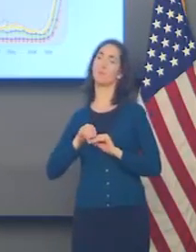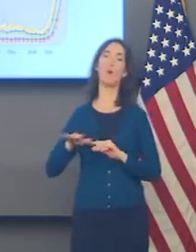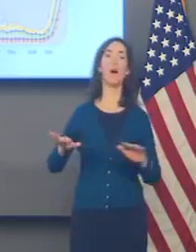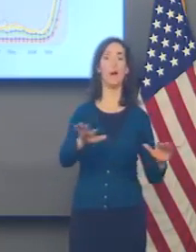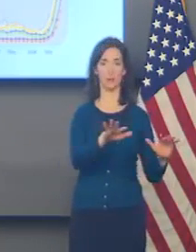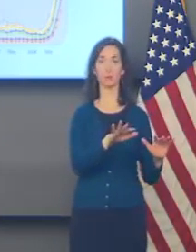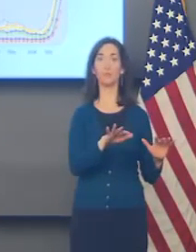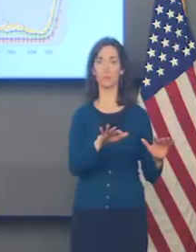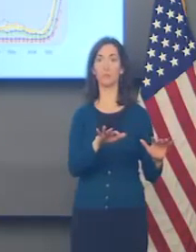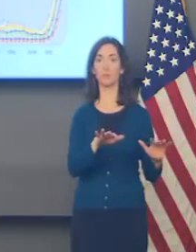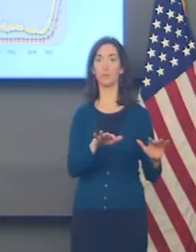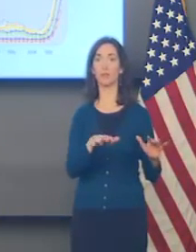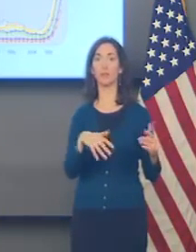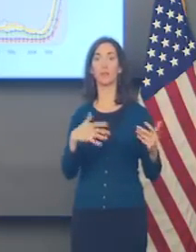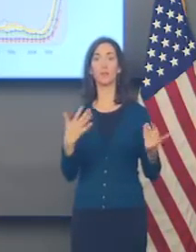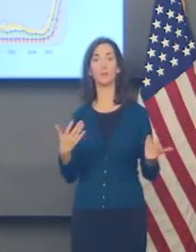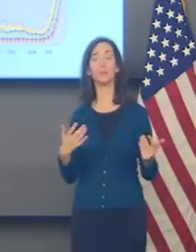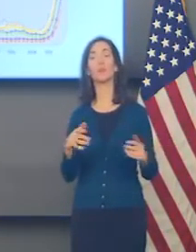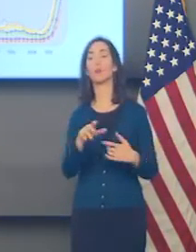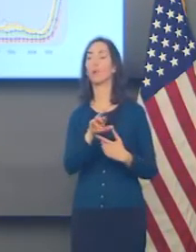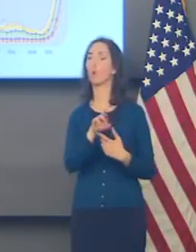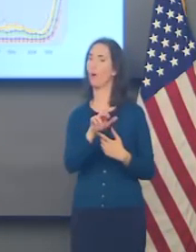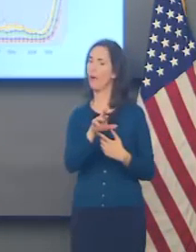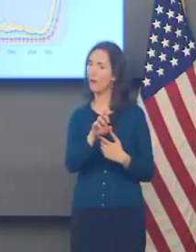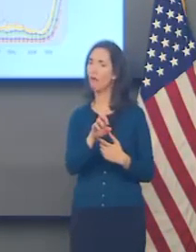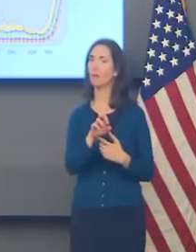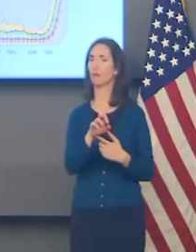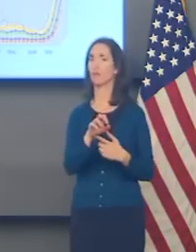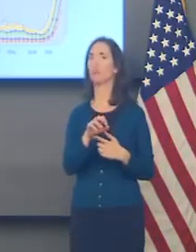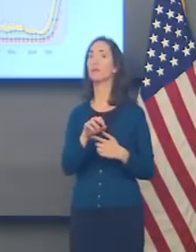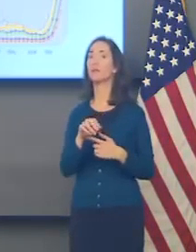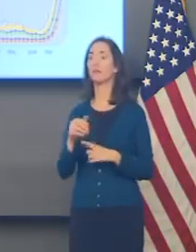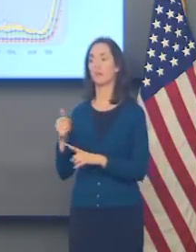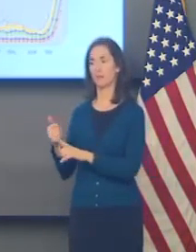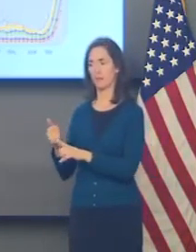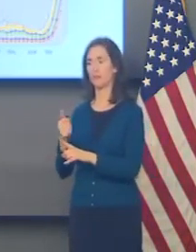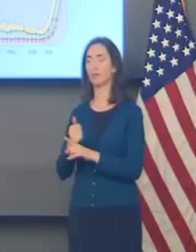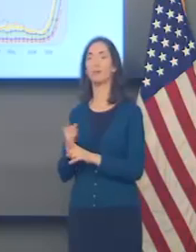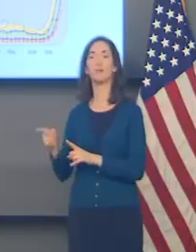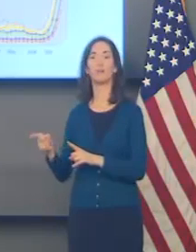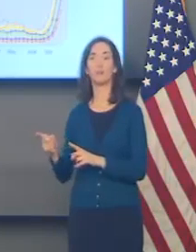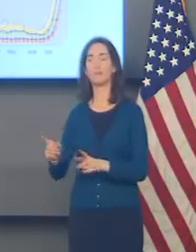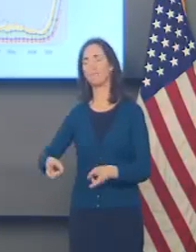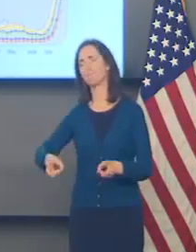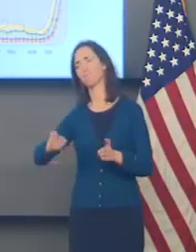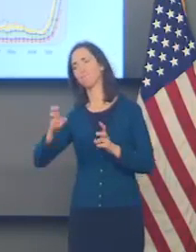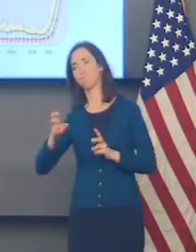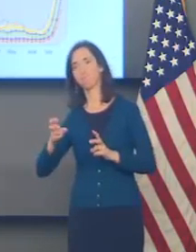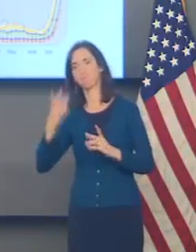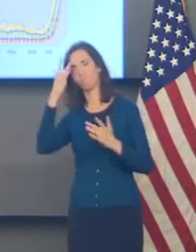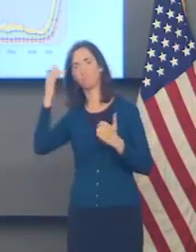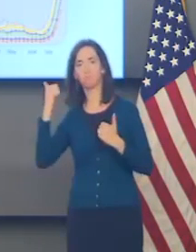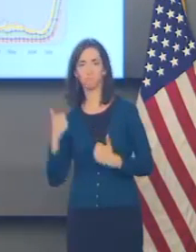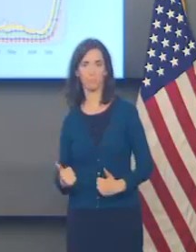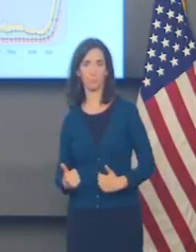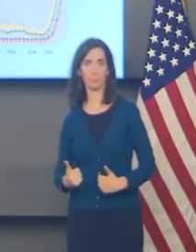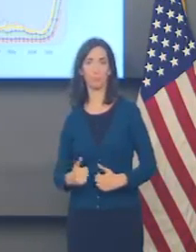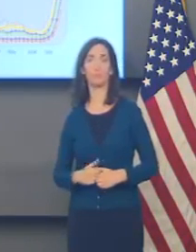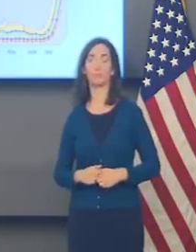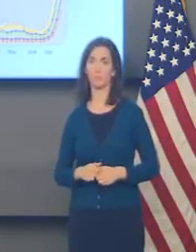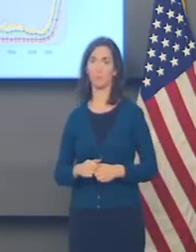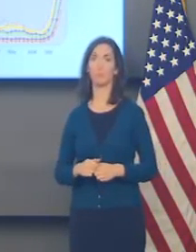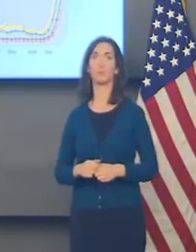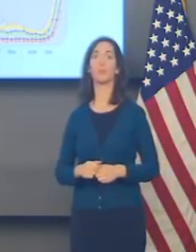and in rare but growing numbers of cases, getting very sick from COVID. The